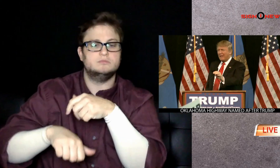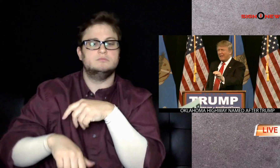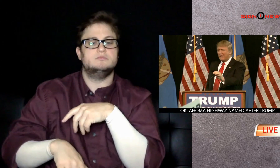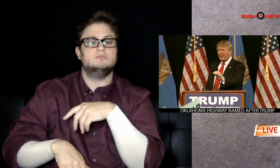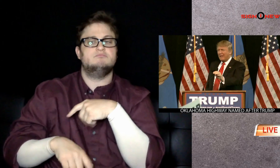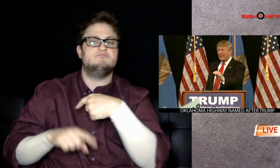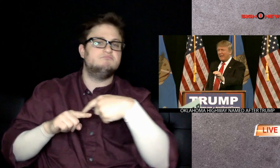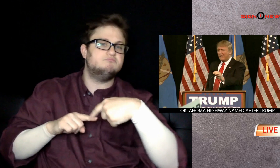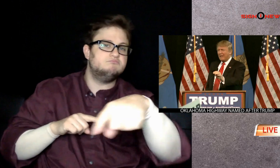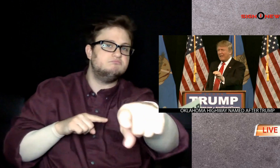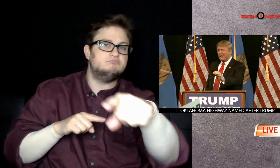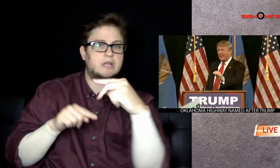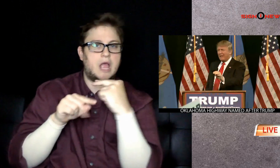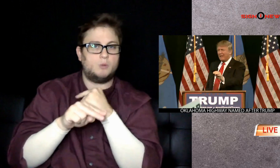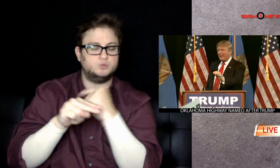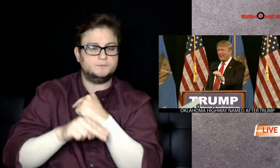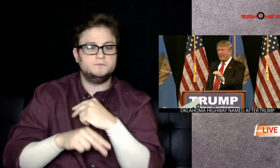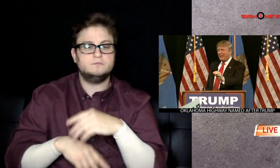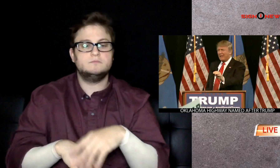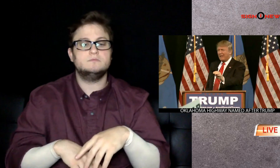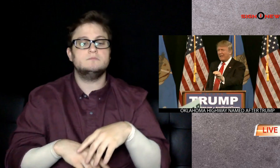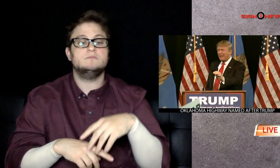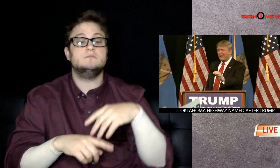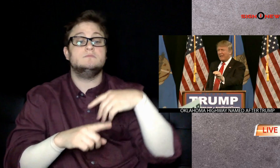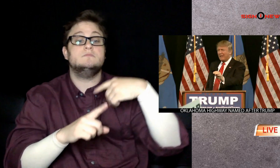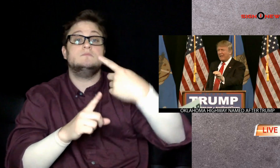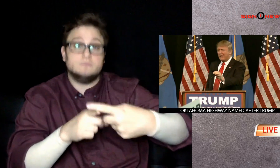The new measure calls for signs to be put up along the roadway